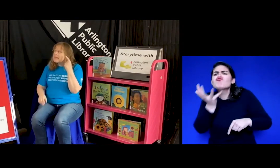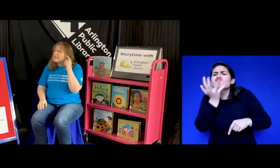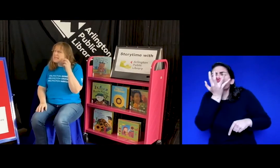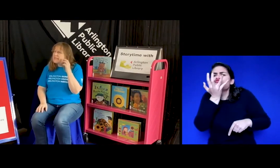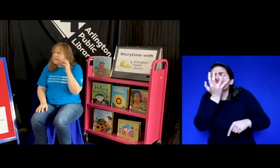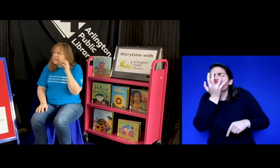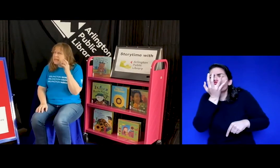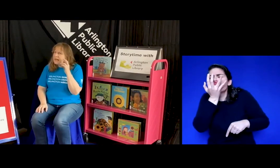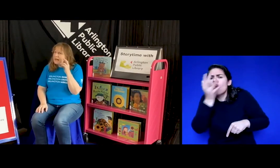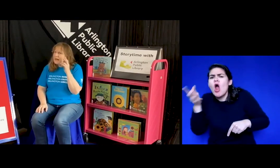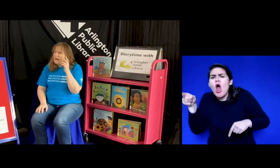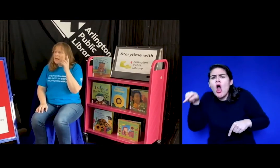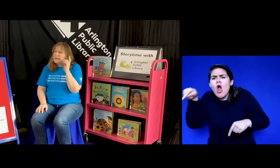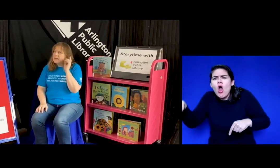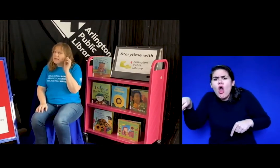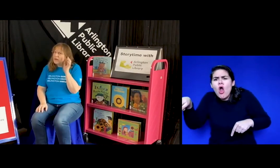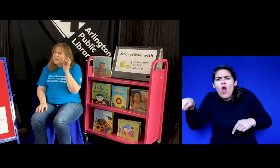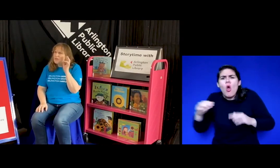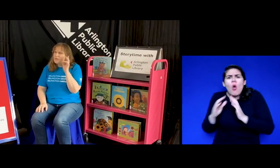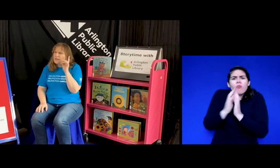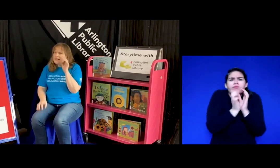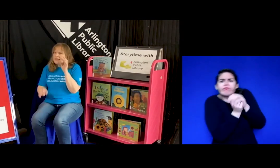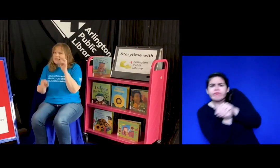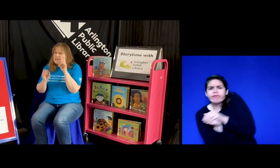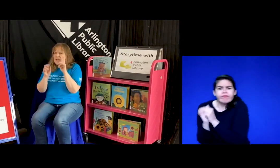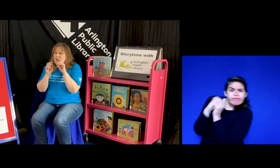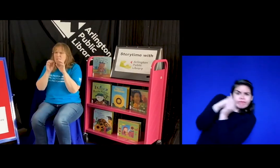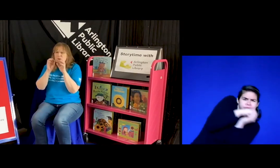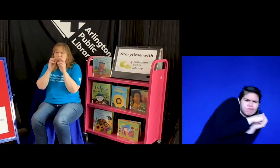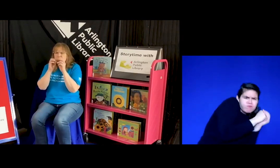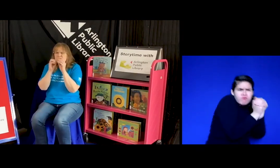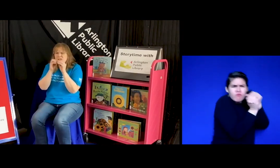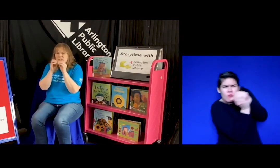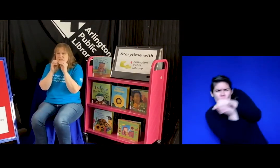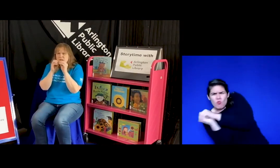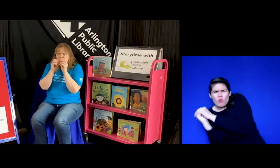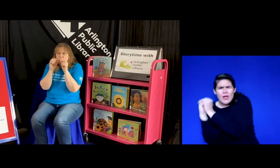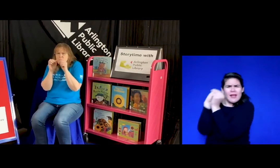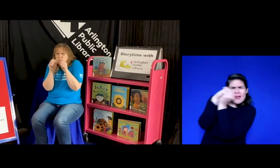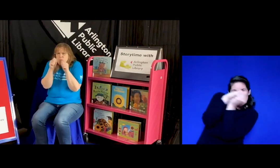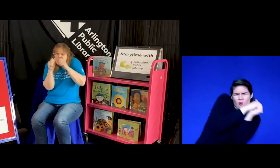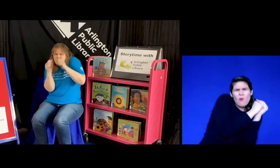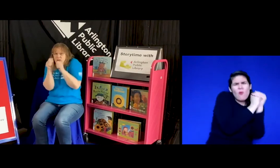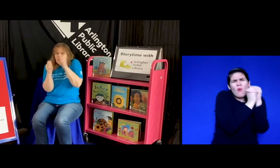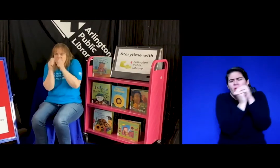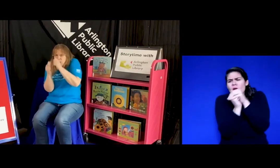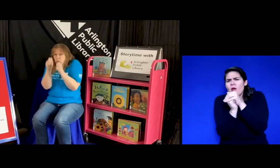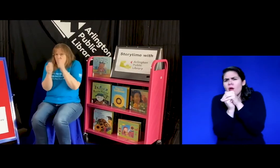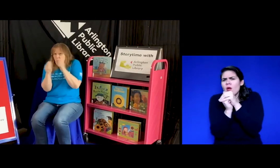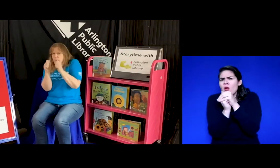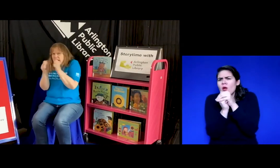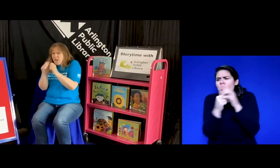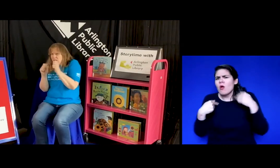see i hear it's funny sound wiggle wiggle